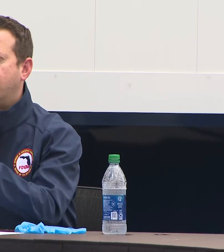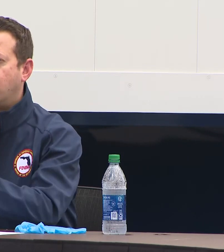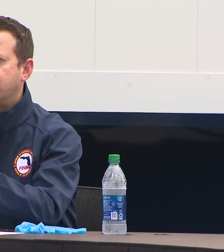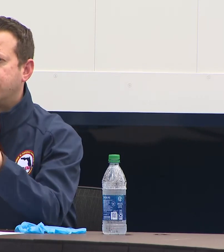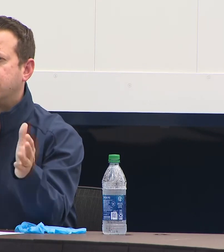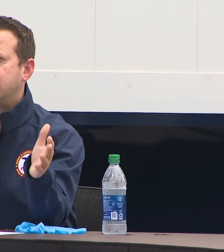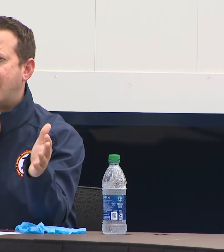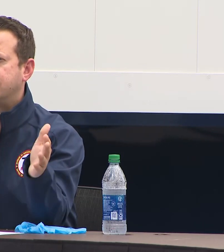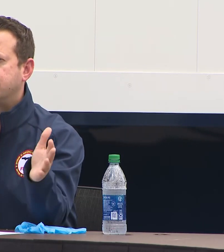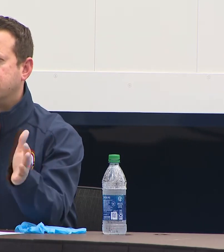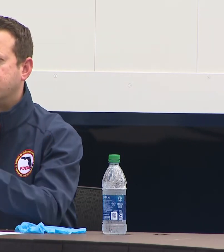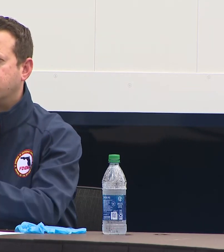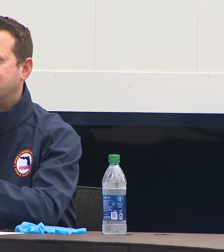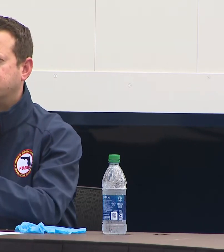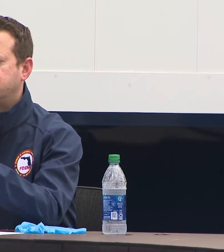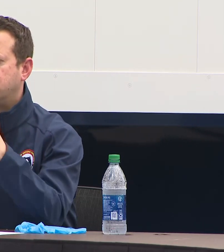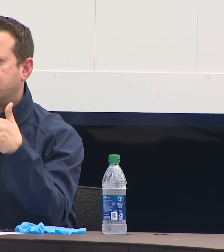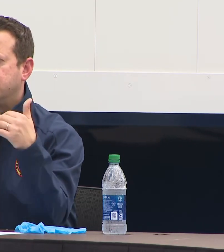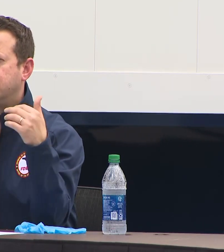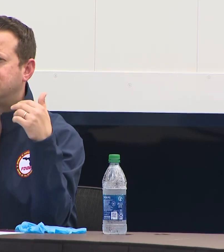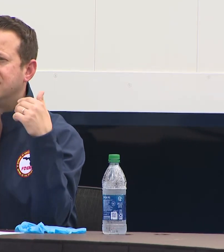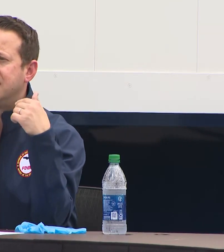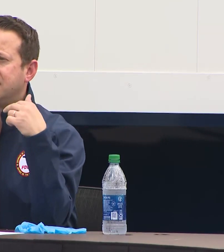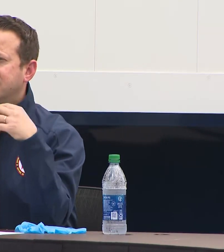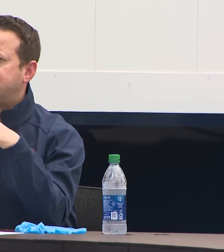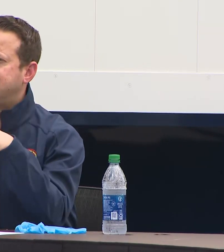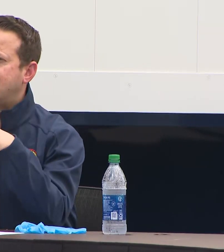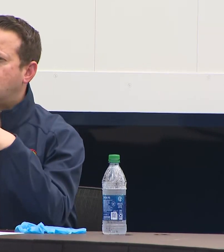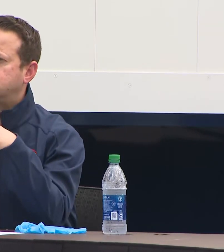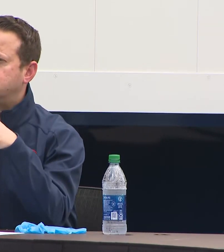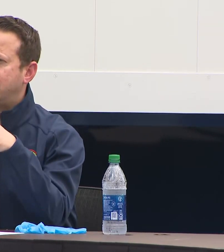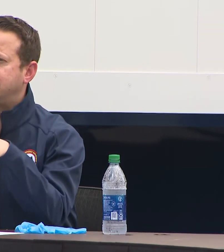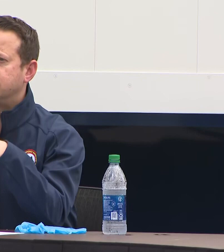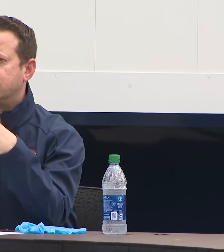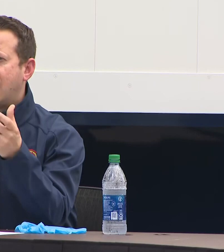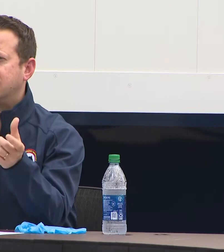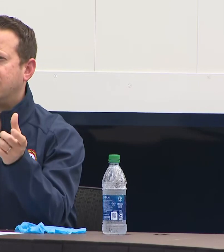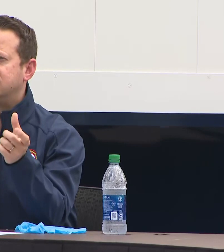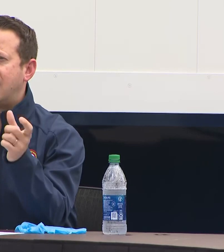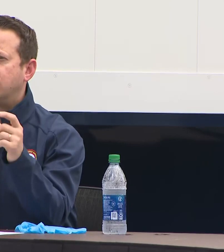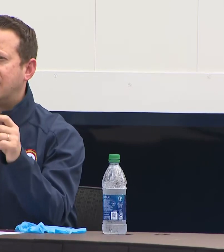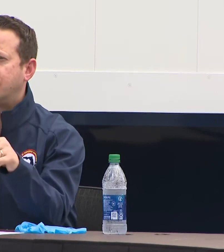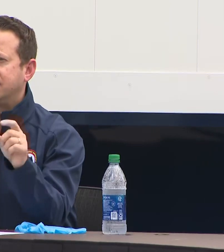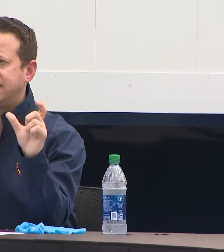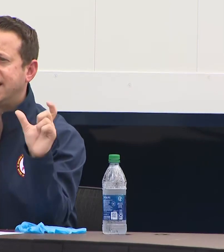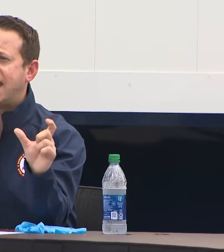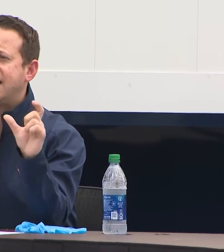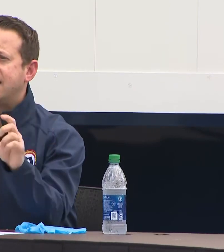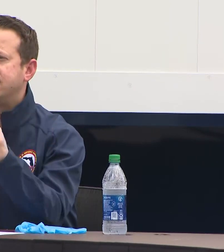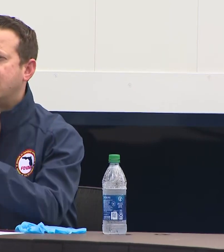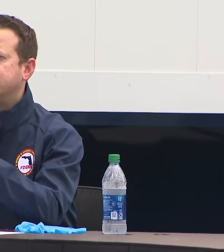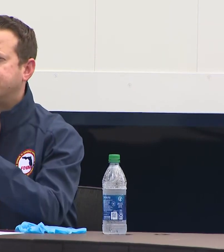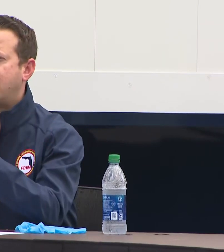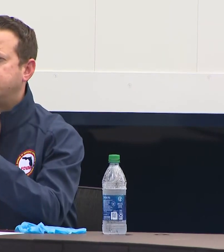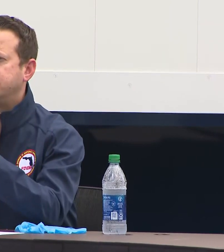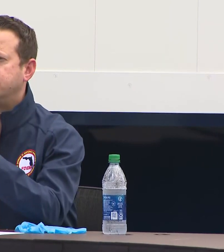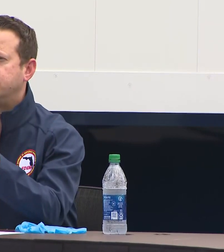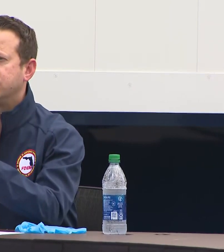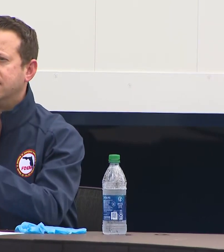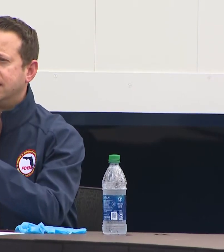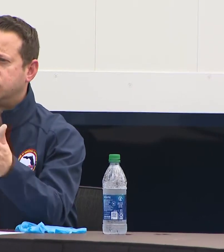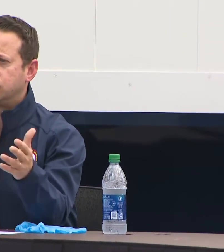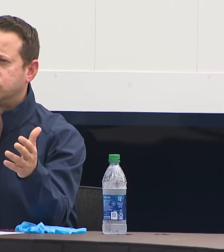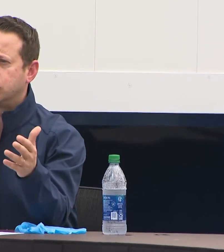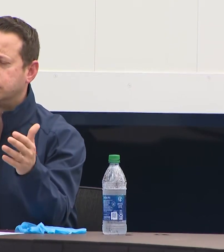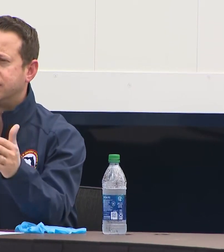masks a month out of 3M over the next three months. The FDA also changed their guidelines now allowing the KN95 to be